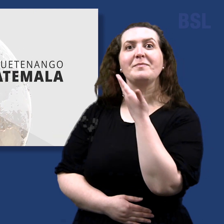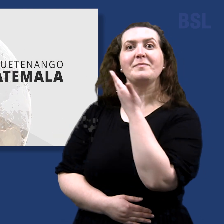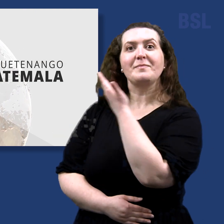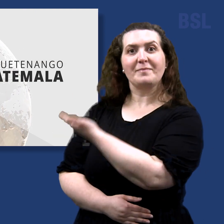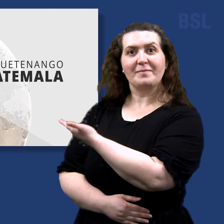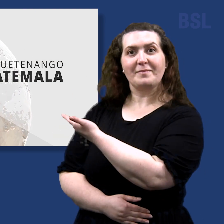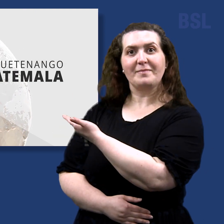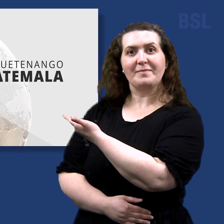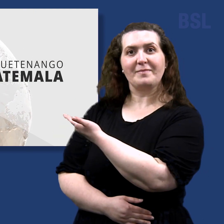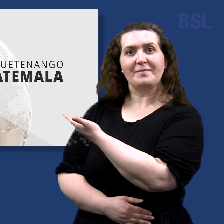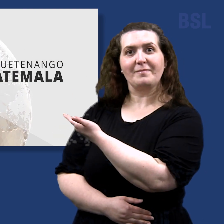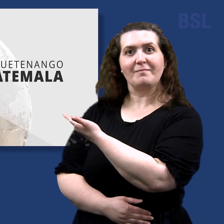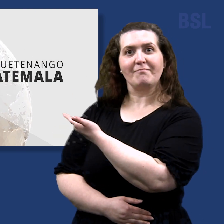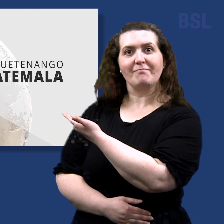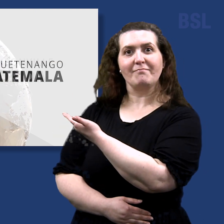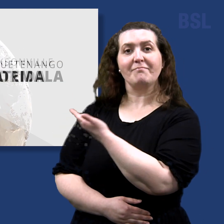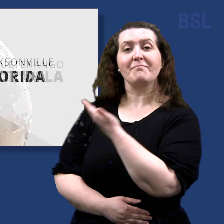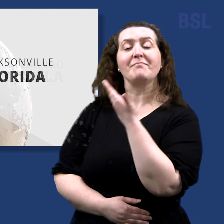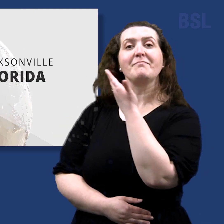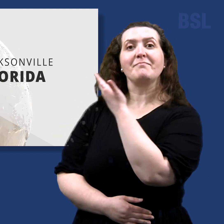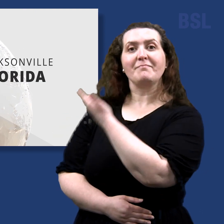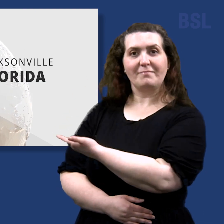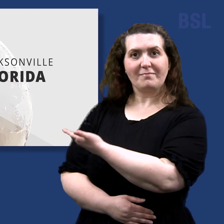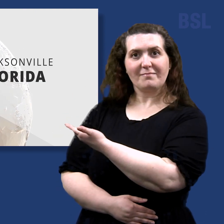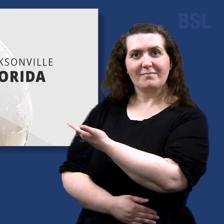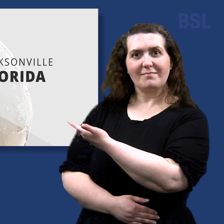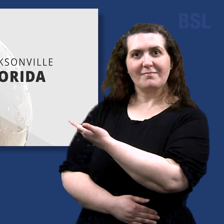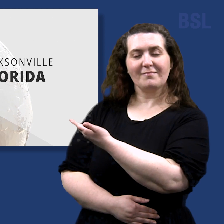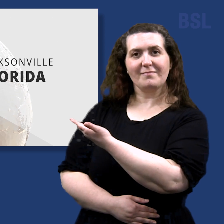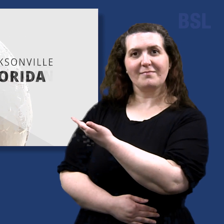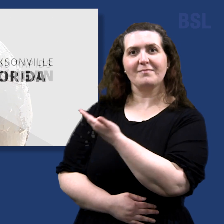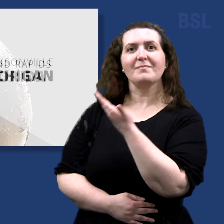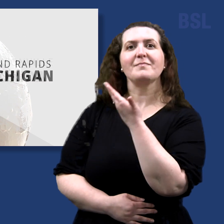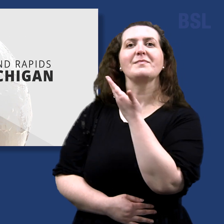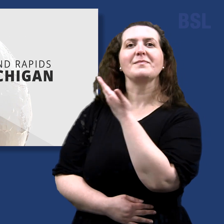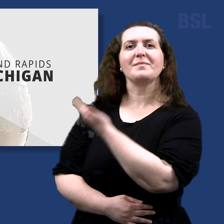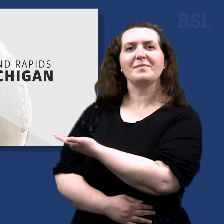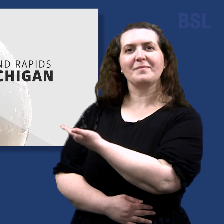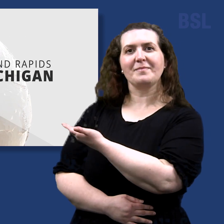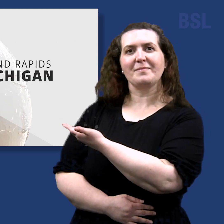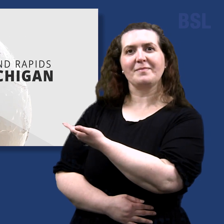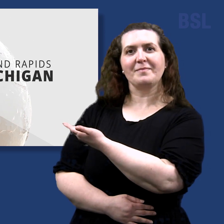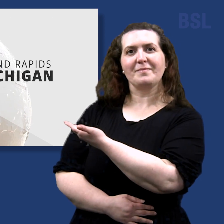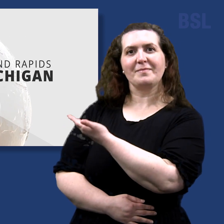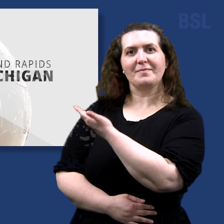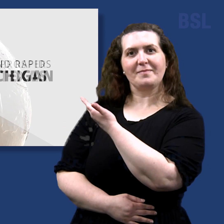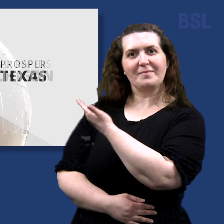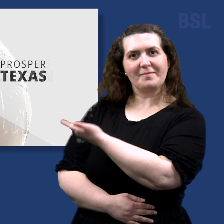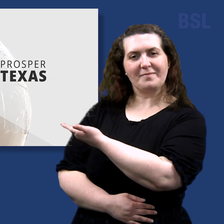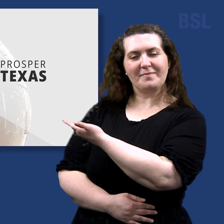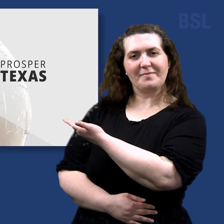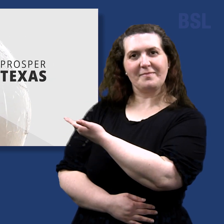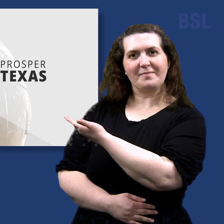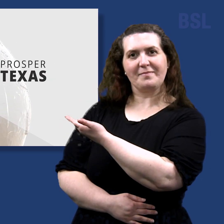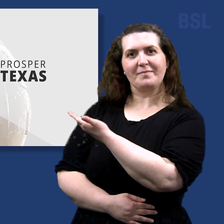Huehuay Denango, Guatemala, Jacksonville, Florida, Grand Rapids, Michigan, Prosper, Texas,